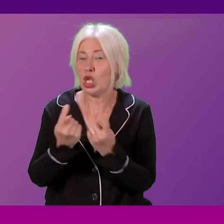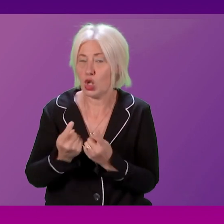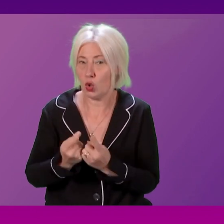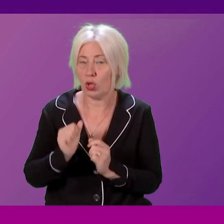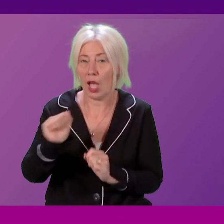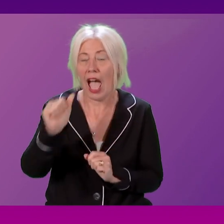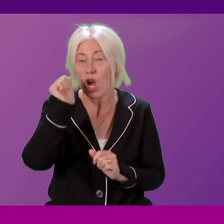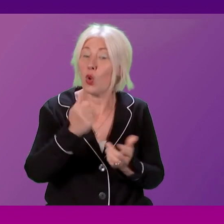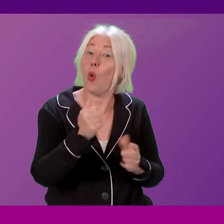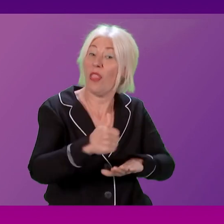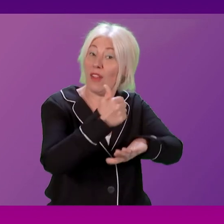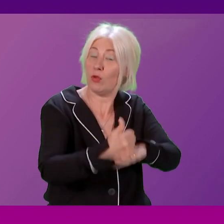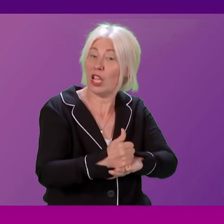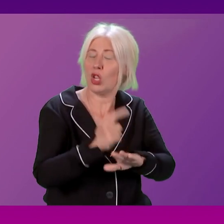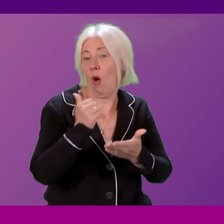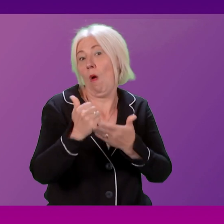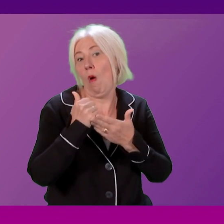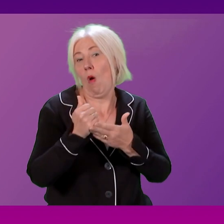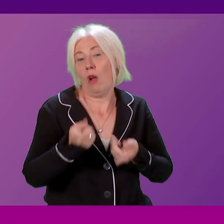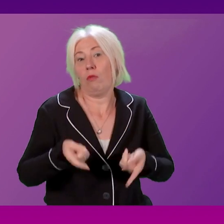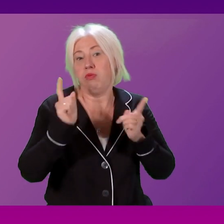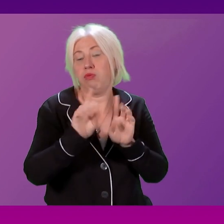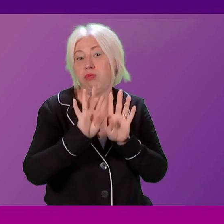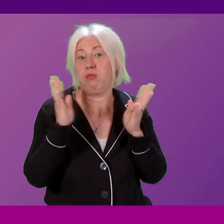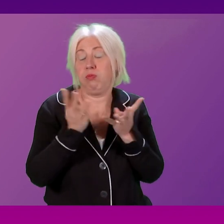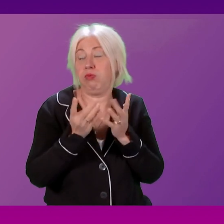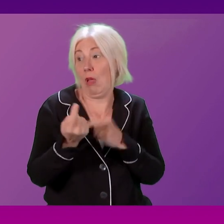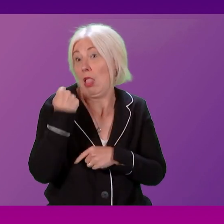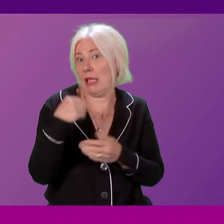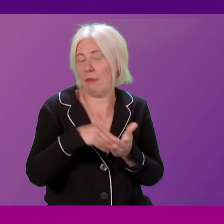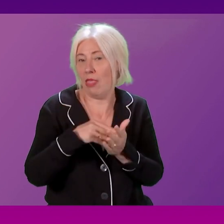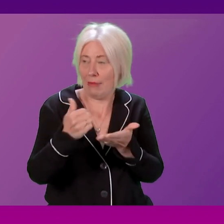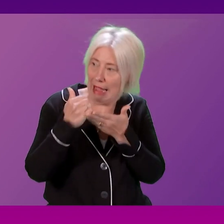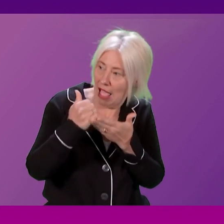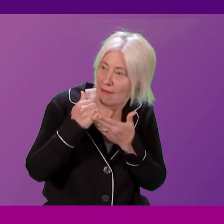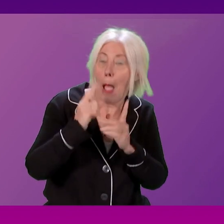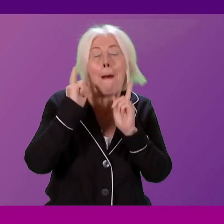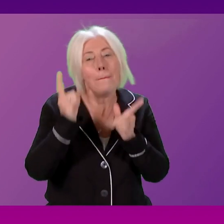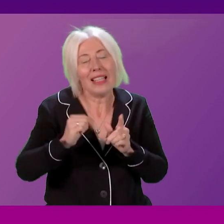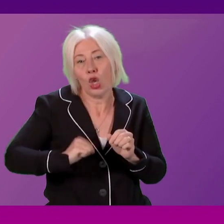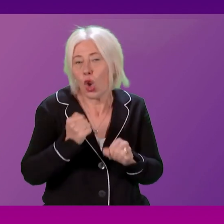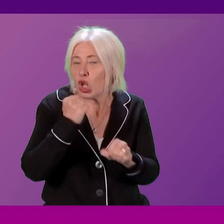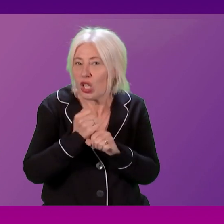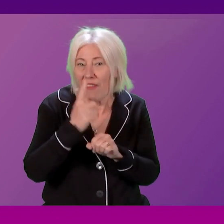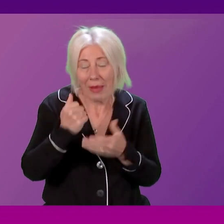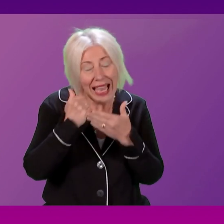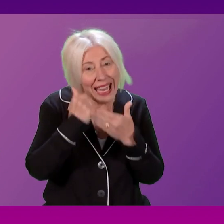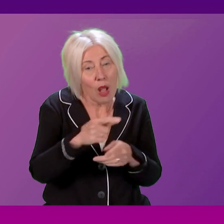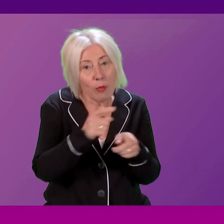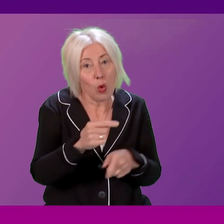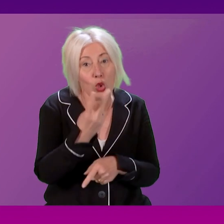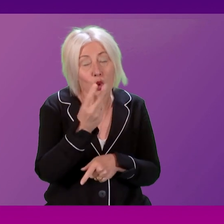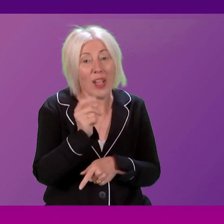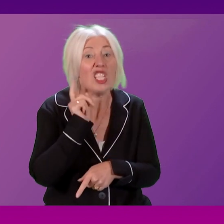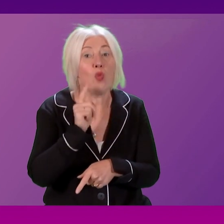extremely appreciative of the Cabinet Secretary's help when they met with her last month. Is there anything further the Scottish Government can do to help these inspirational women?